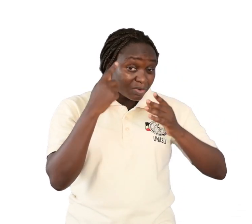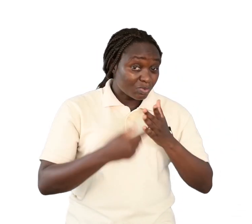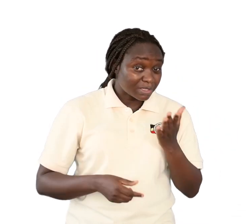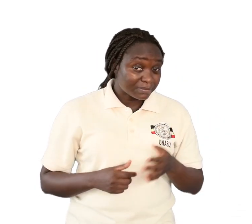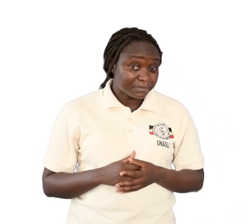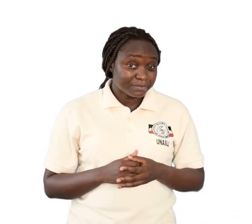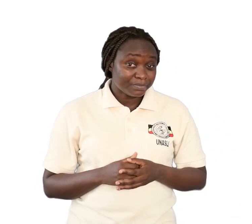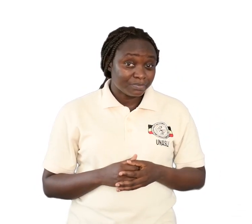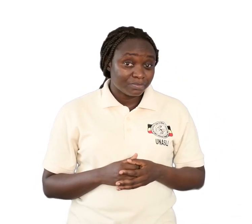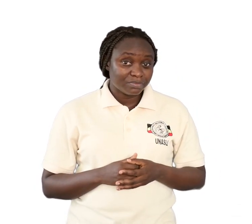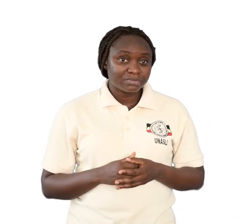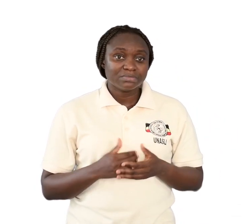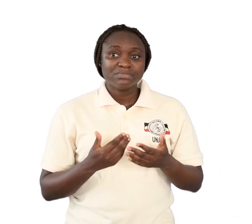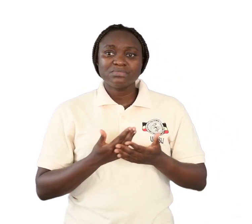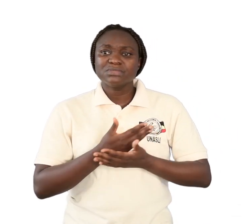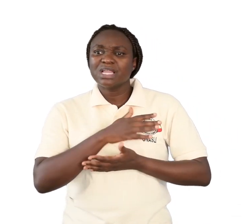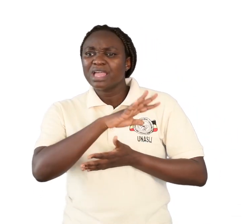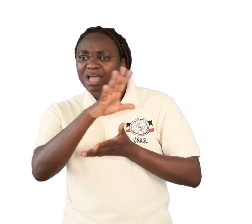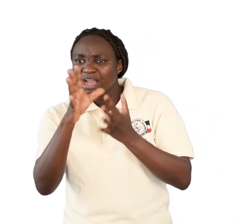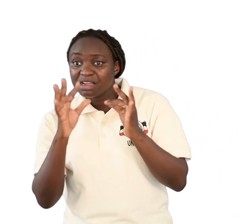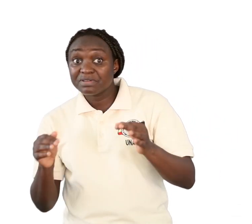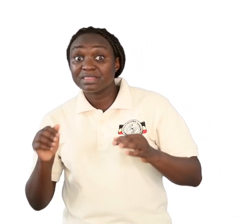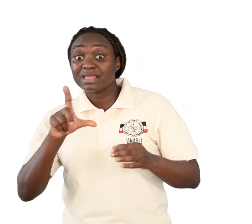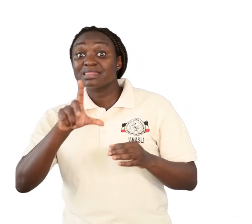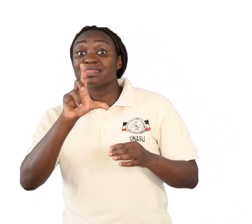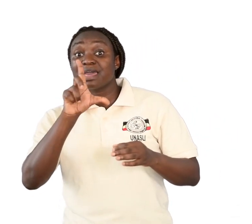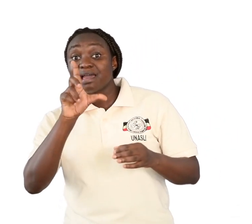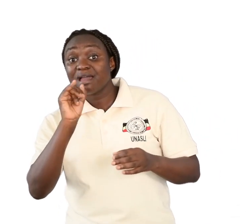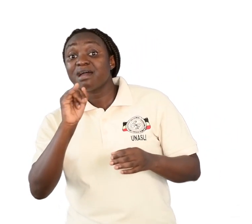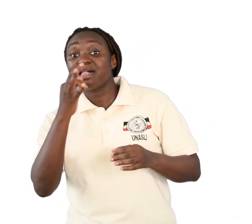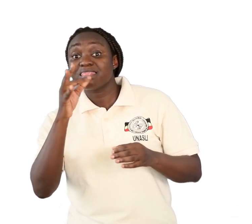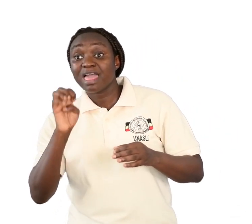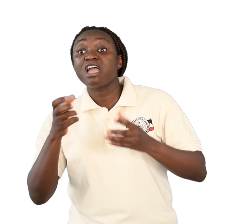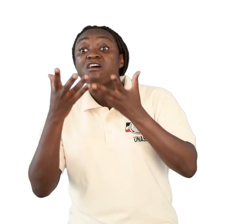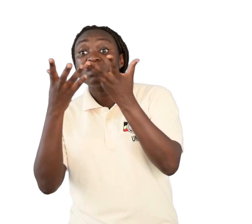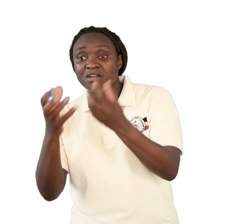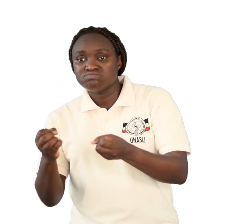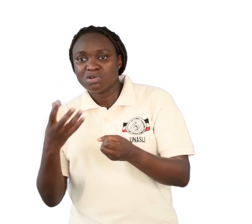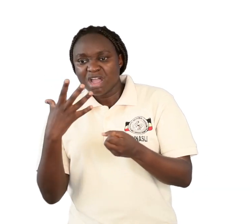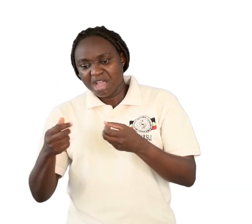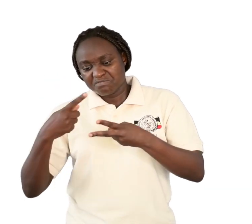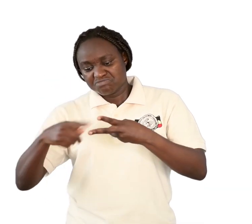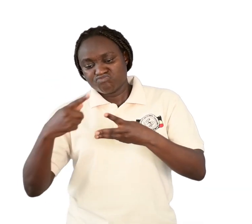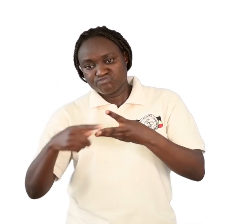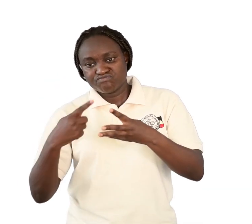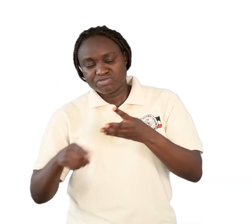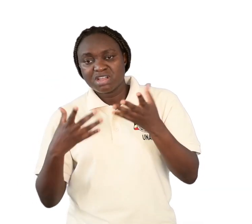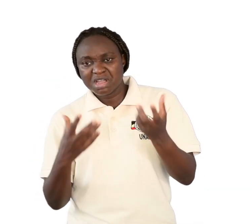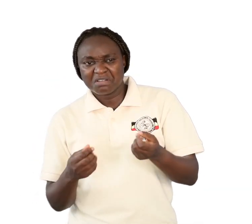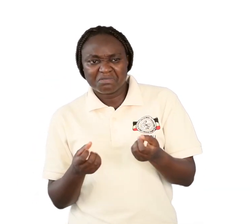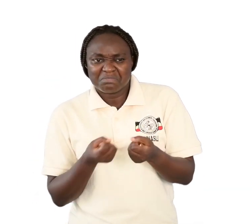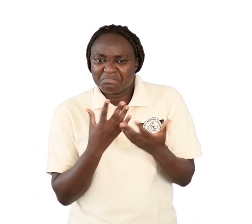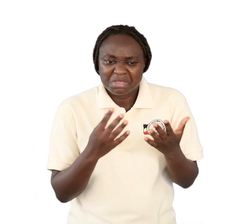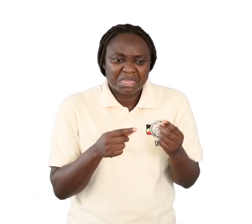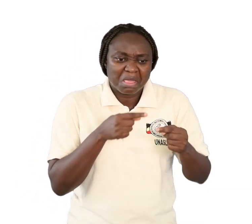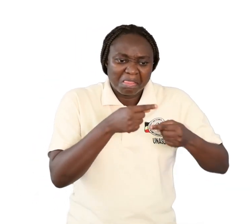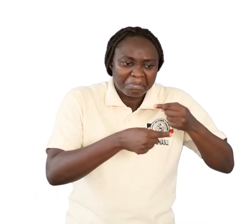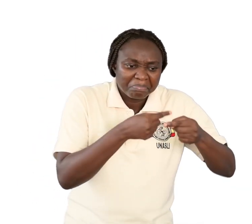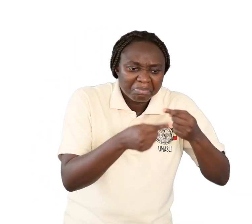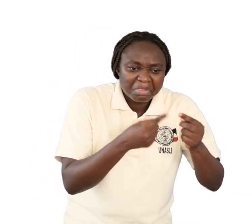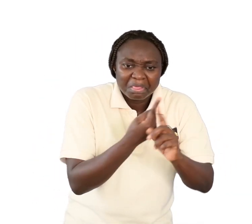and all living things have certain characteristics. There are several processes that all living things